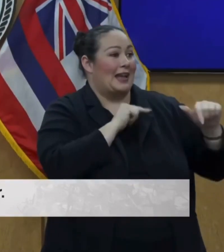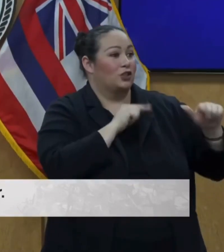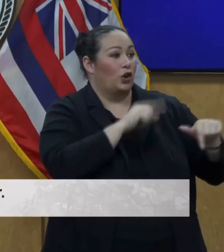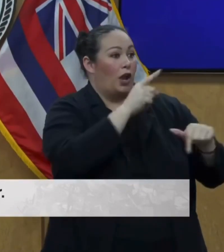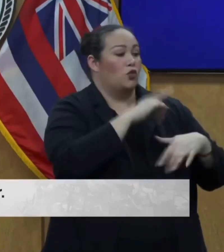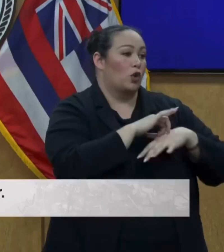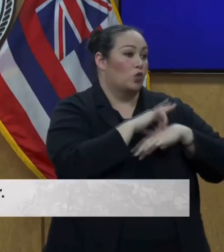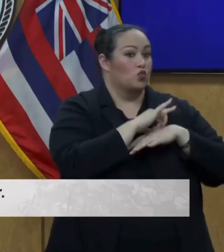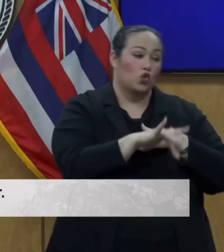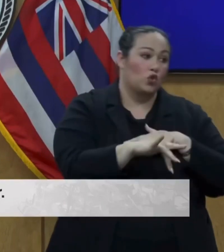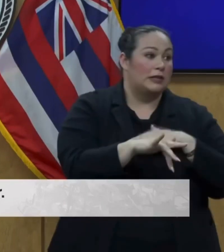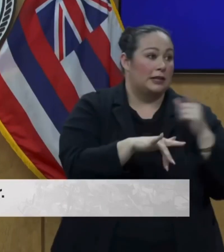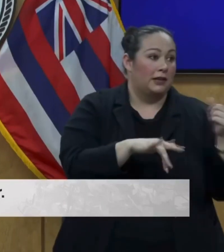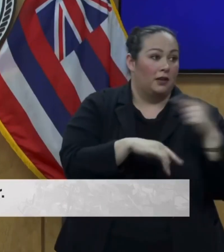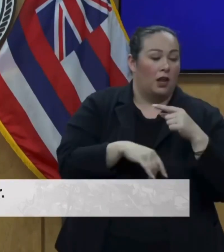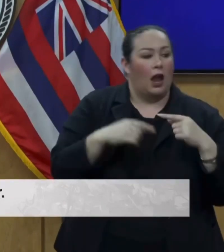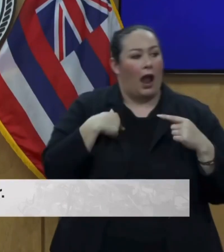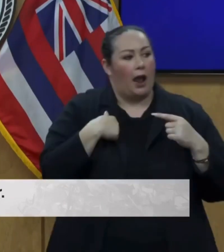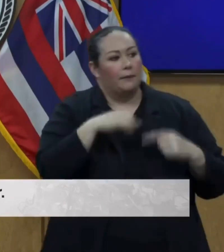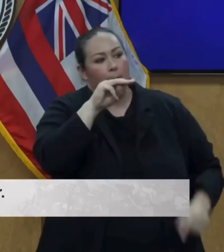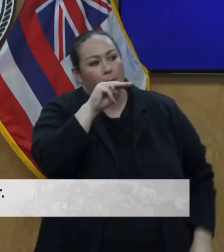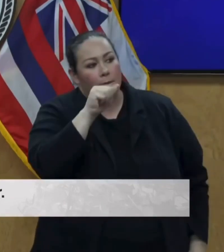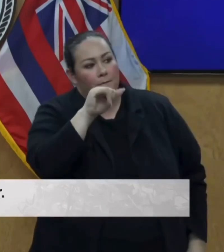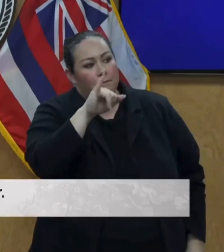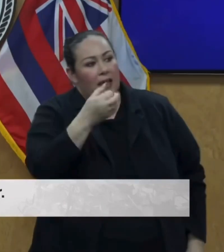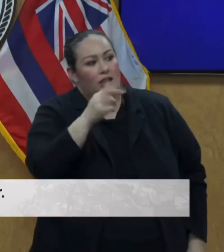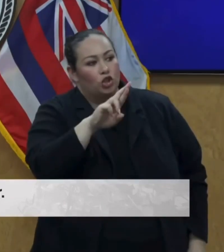point, I'm Major General, General Hara, not Major.